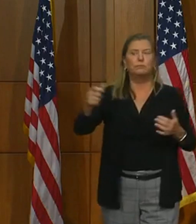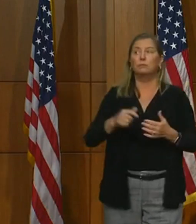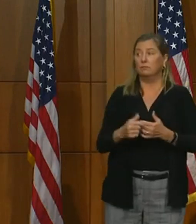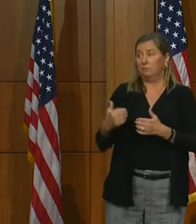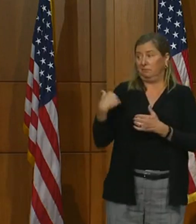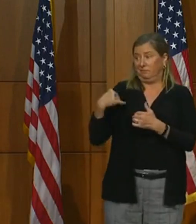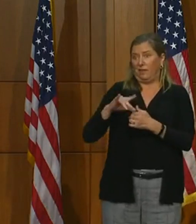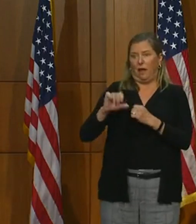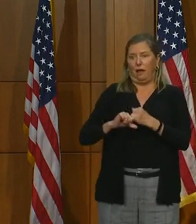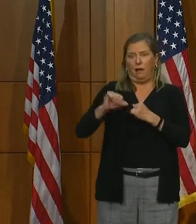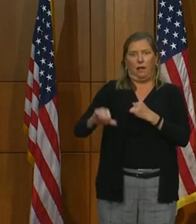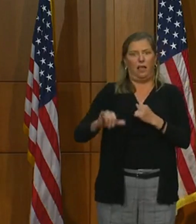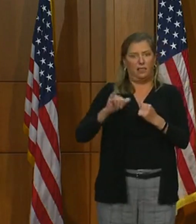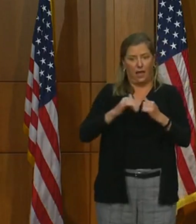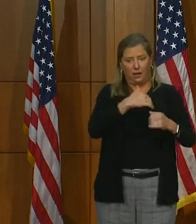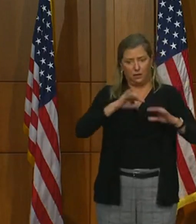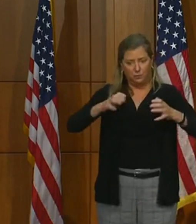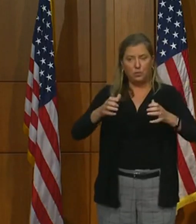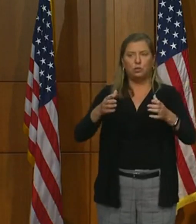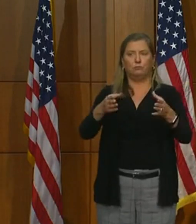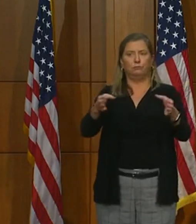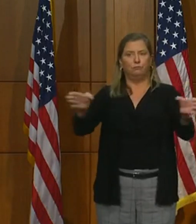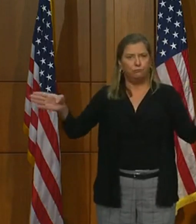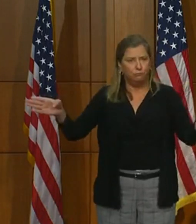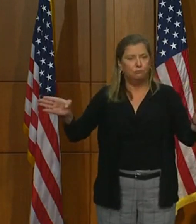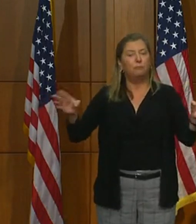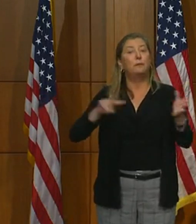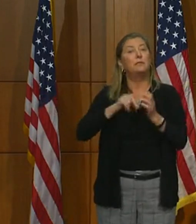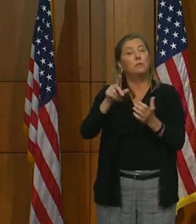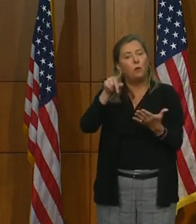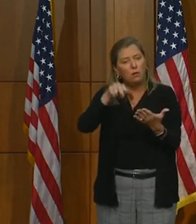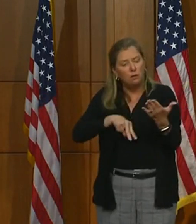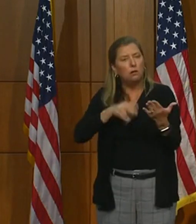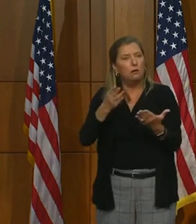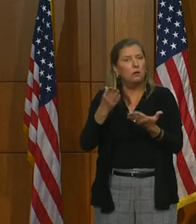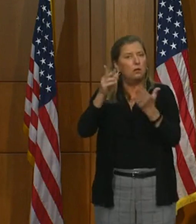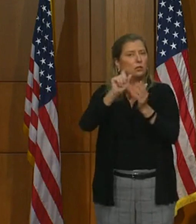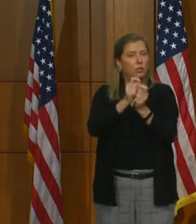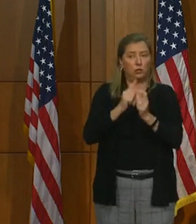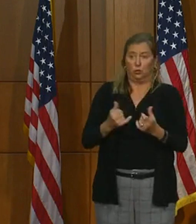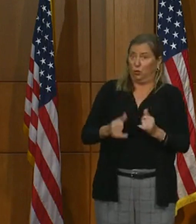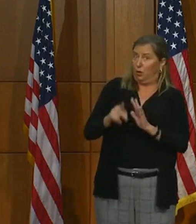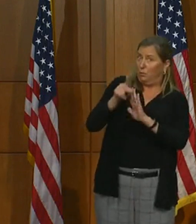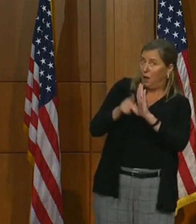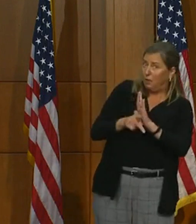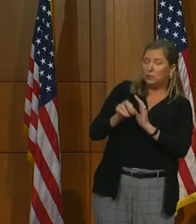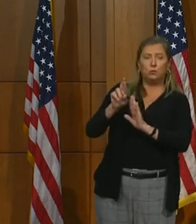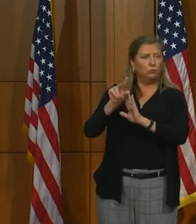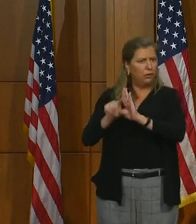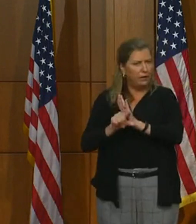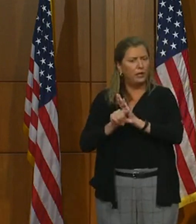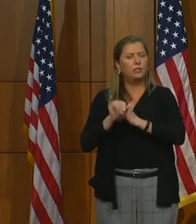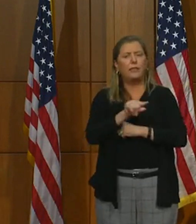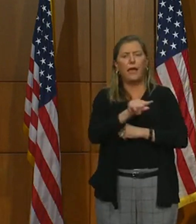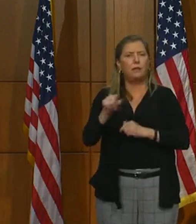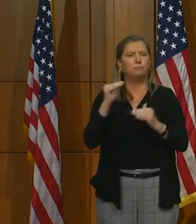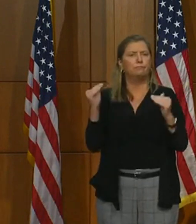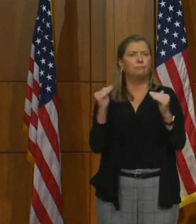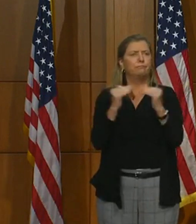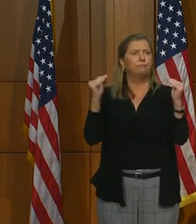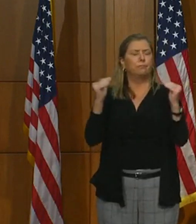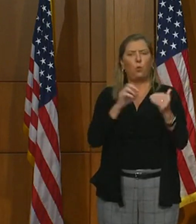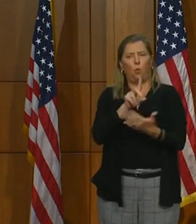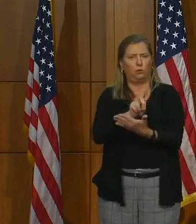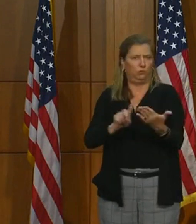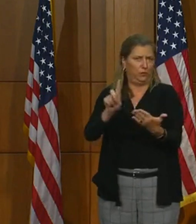commission and expanded its mission so that it will recommend changes to current policies or regulations that are inequitable or